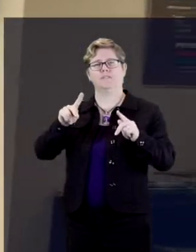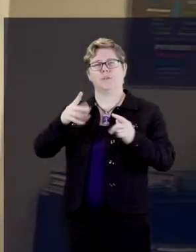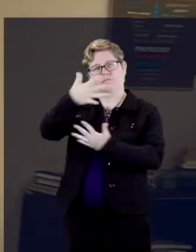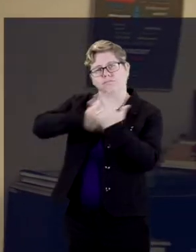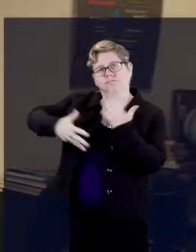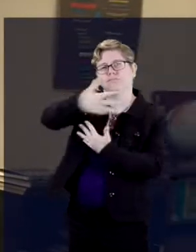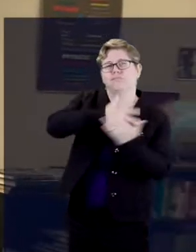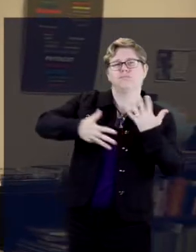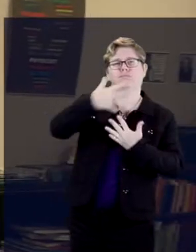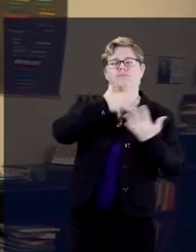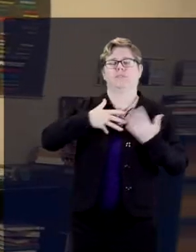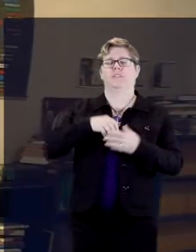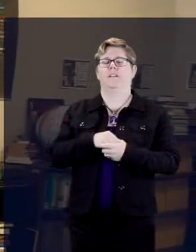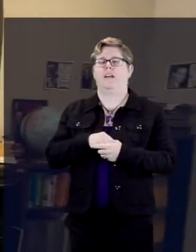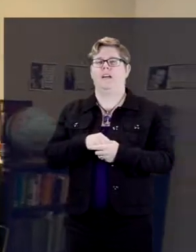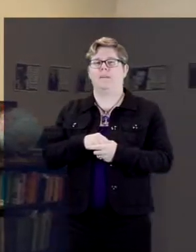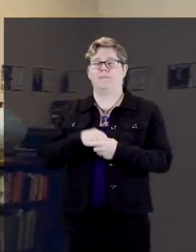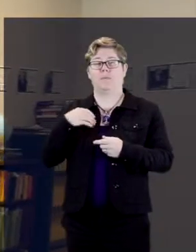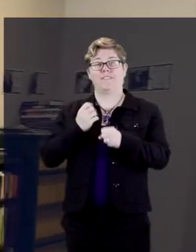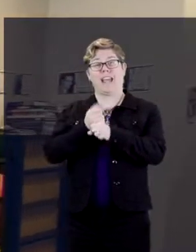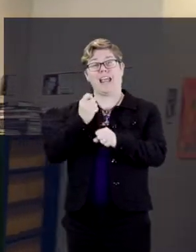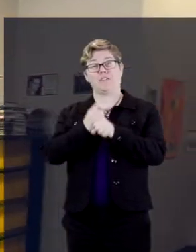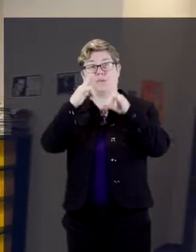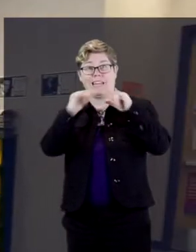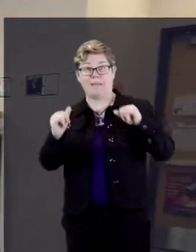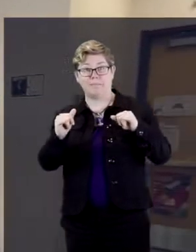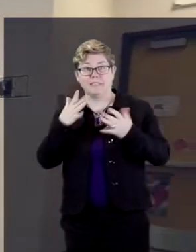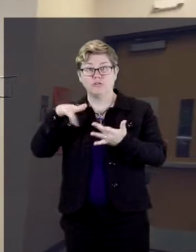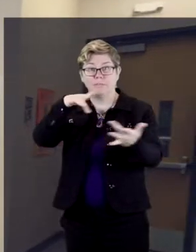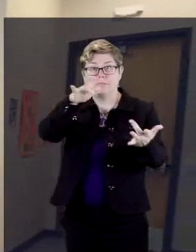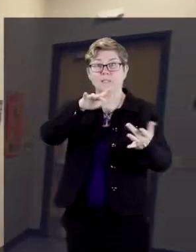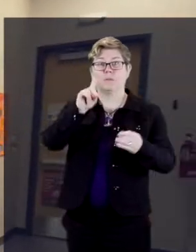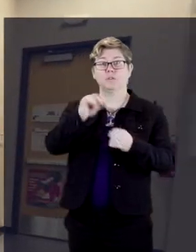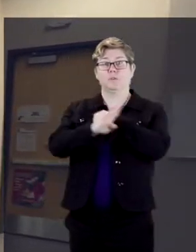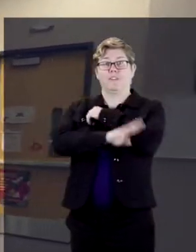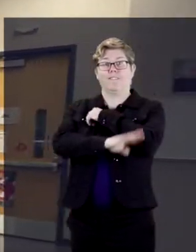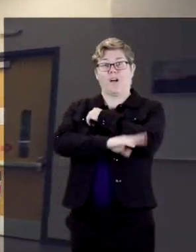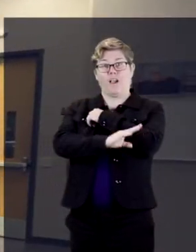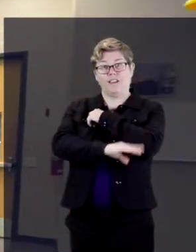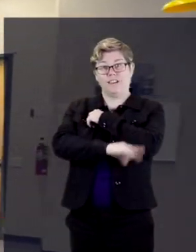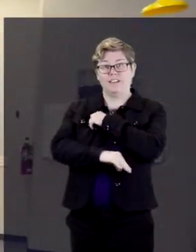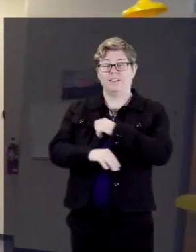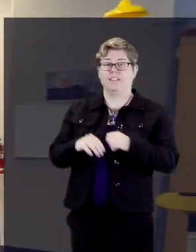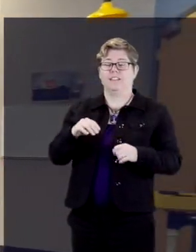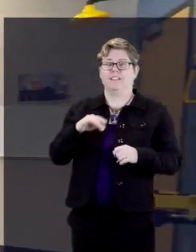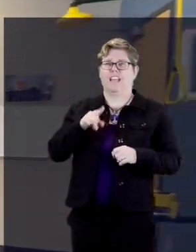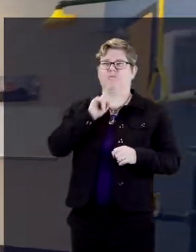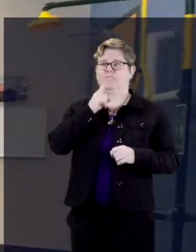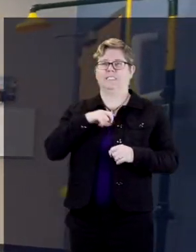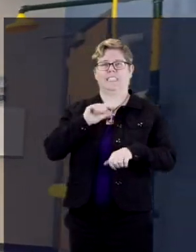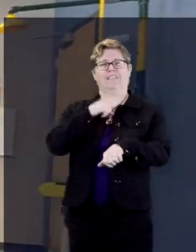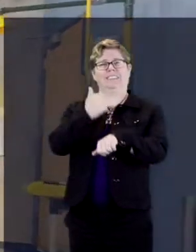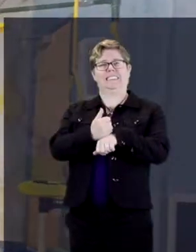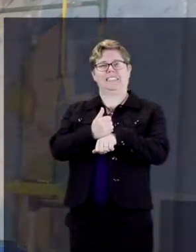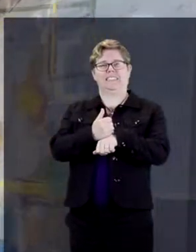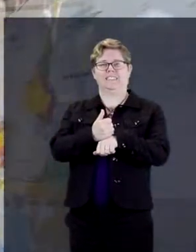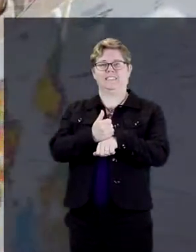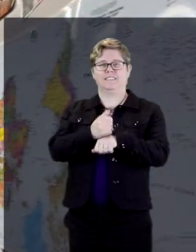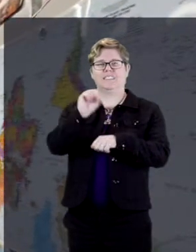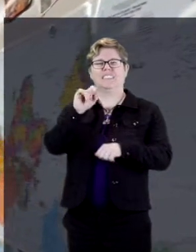social opportunities. We have our annual camp that happens in the fall at the opening of the year,